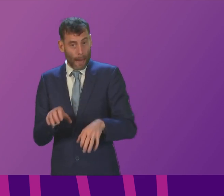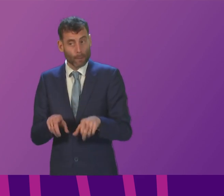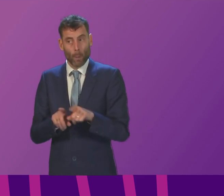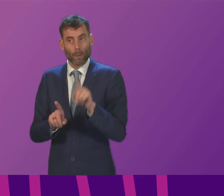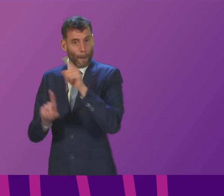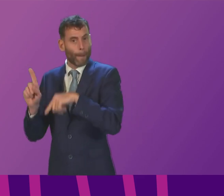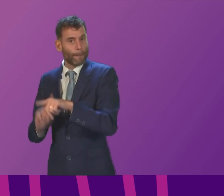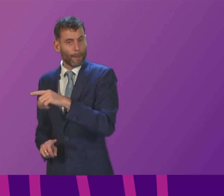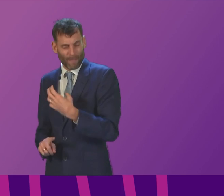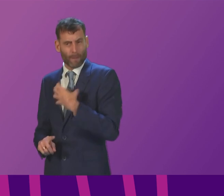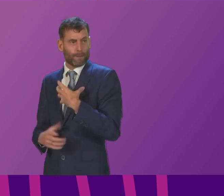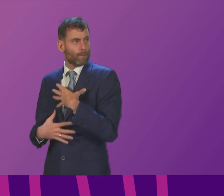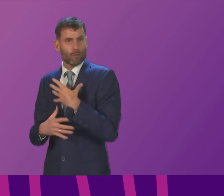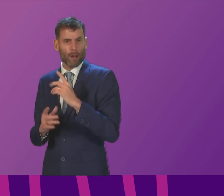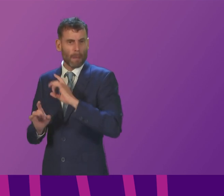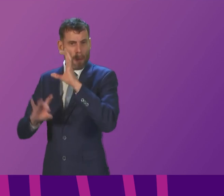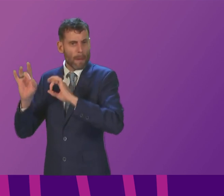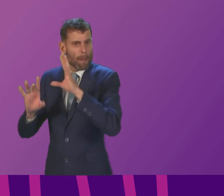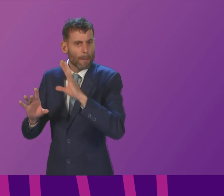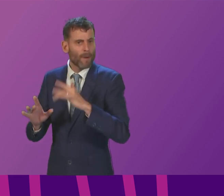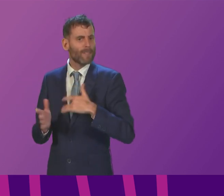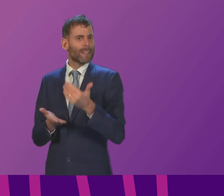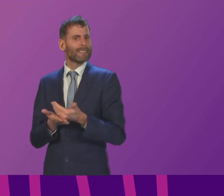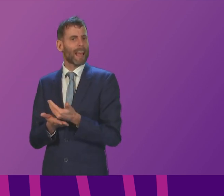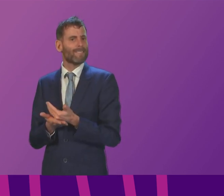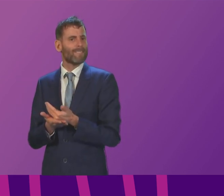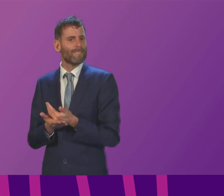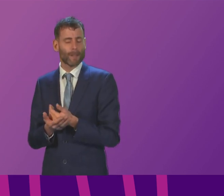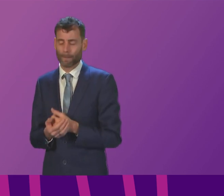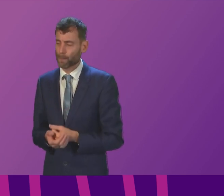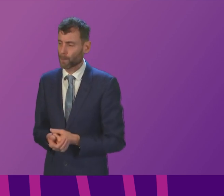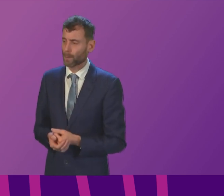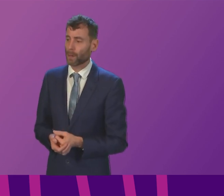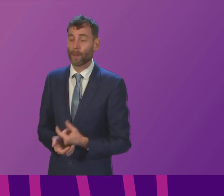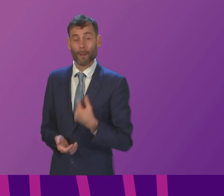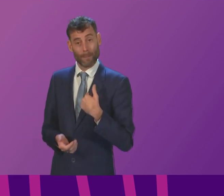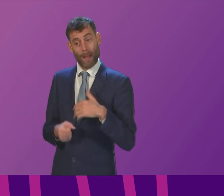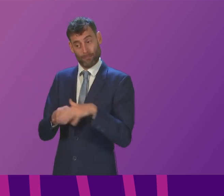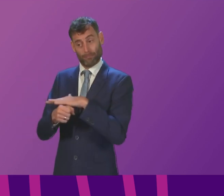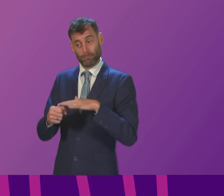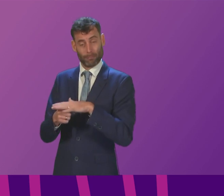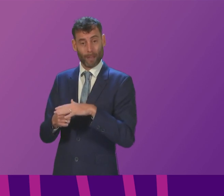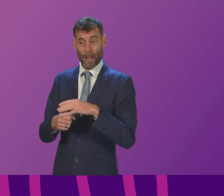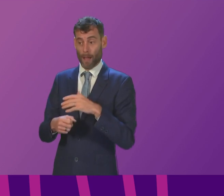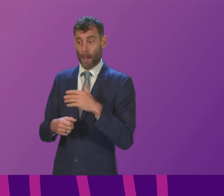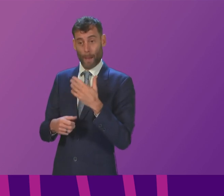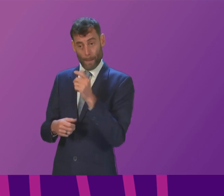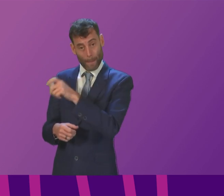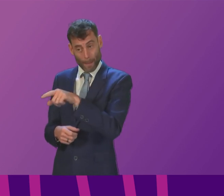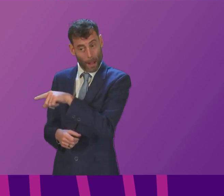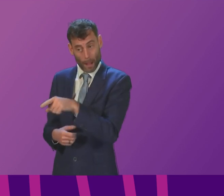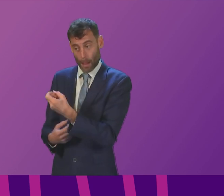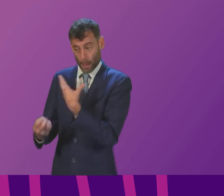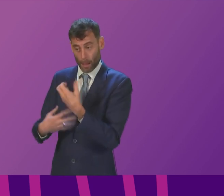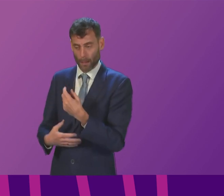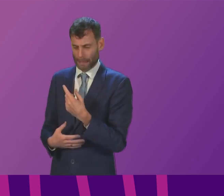across the country part of my own constituency has in many recent years been affected by this and I have seen the distress